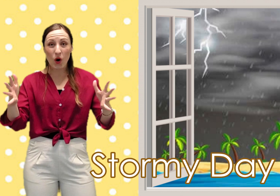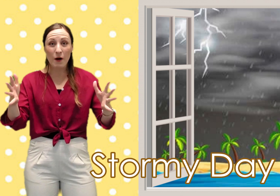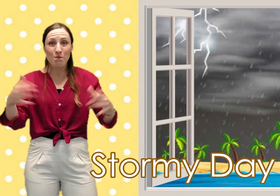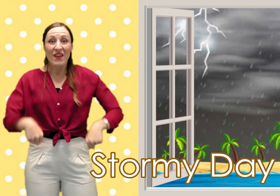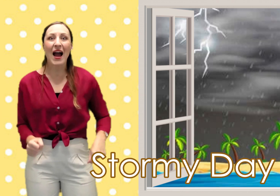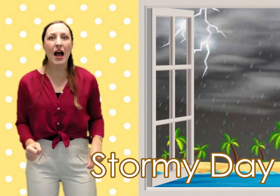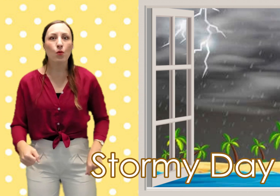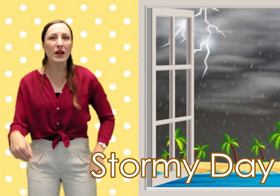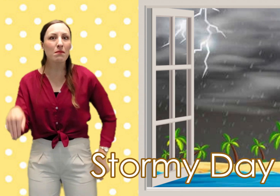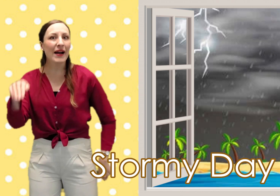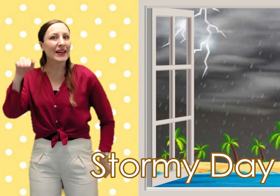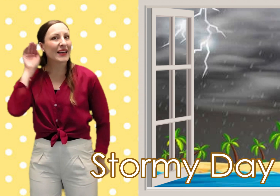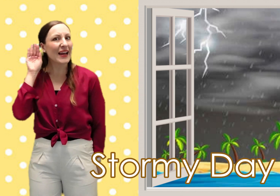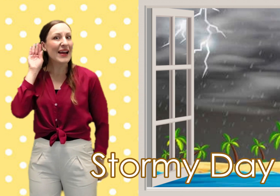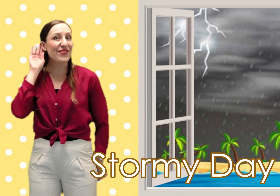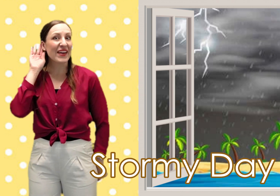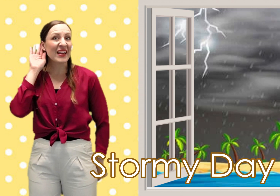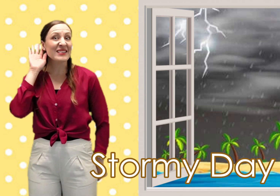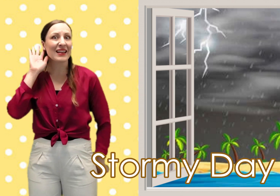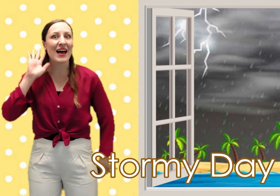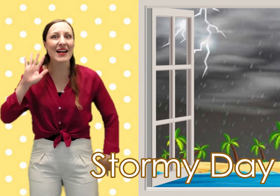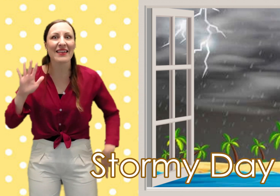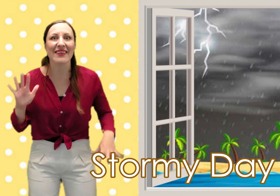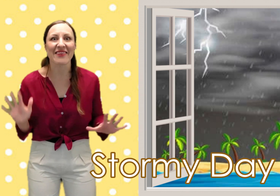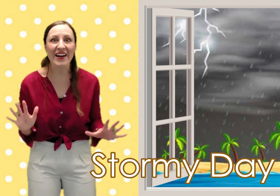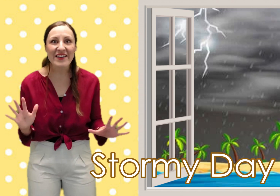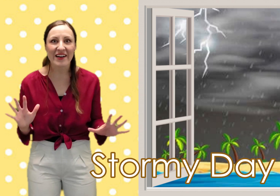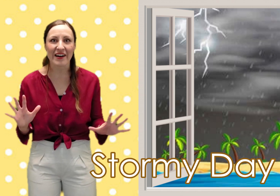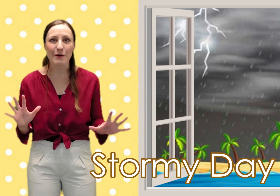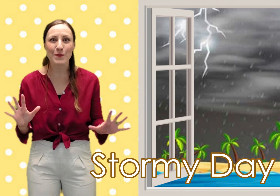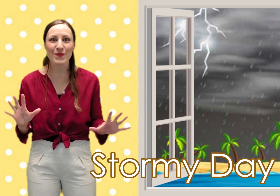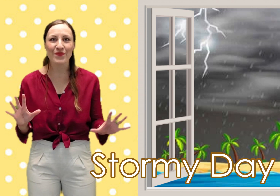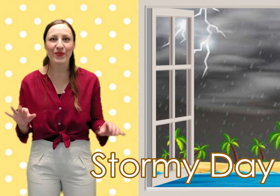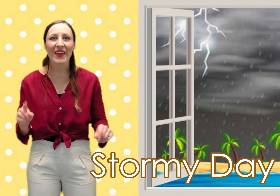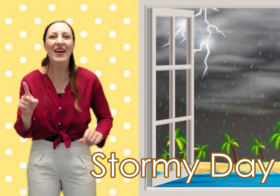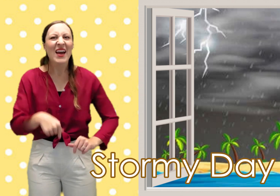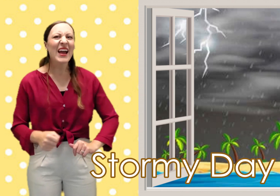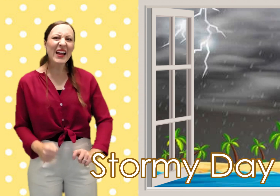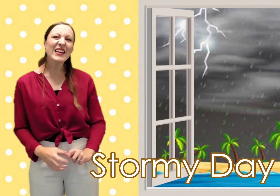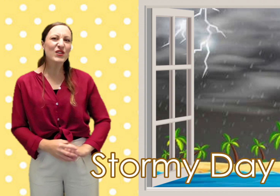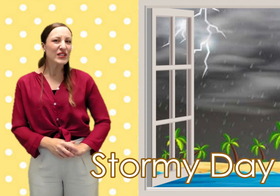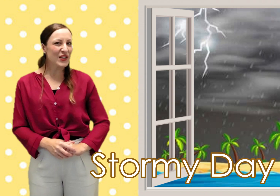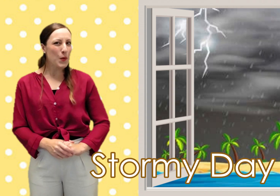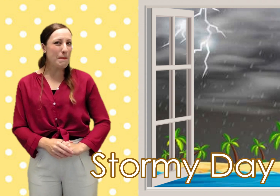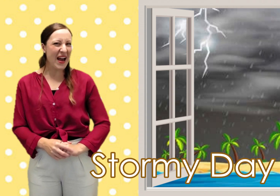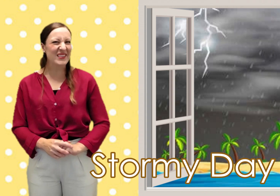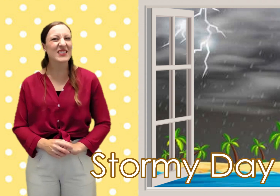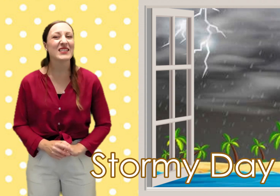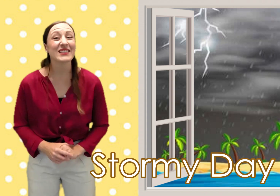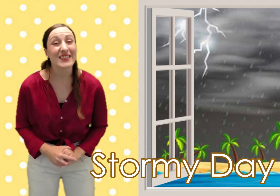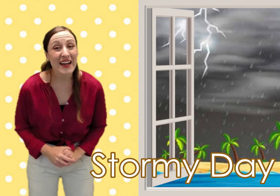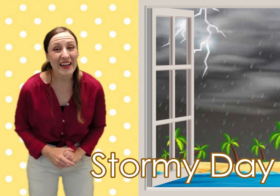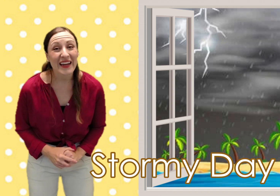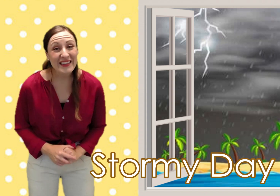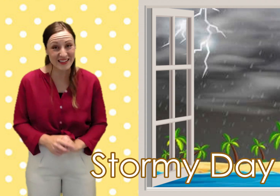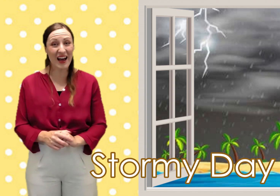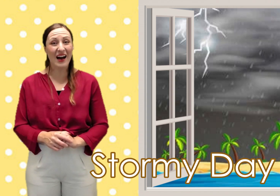and we might hear things like thunder it is also best to stay inside